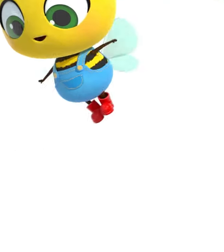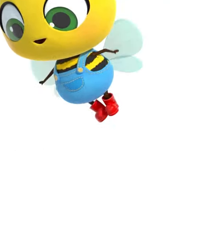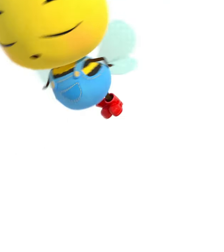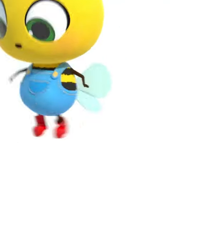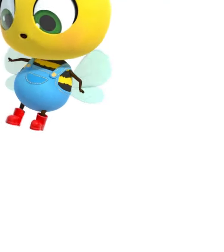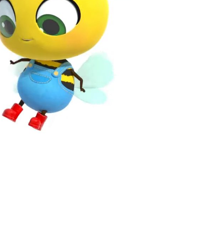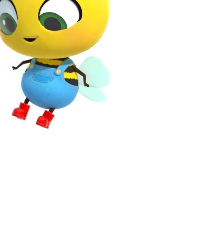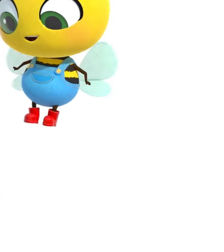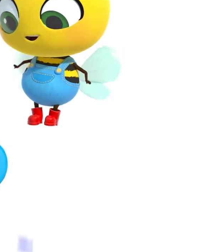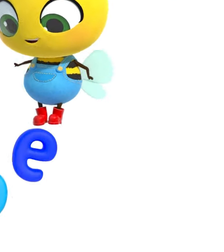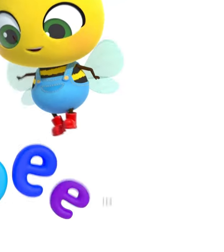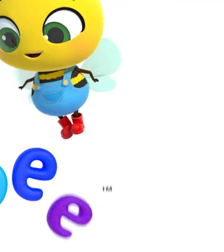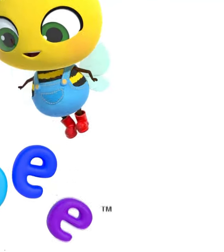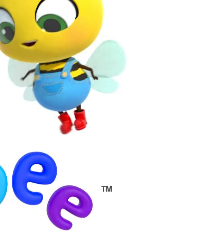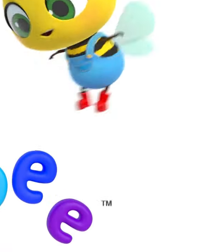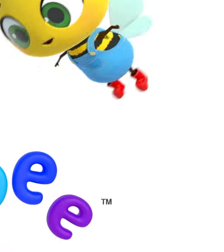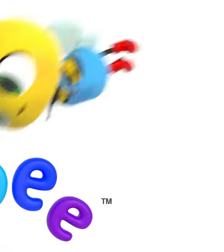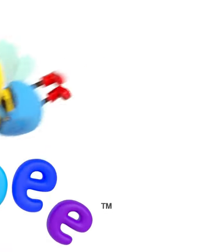Ooooooo Lillabees